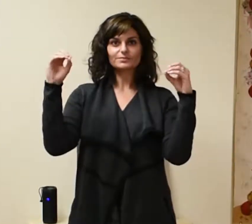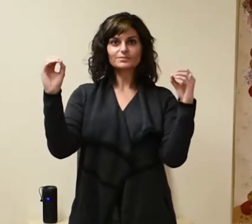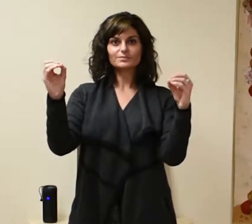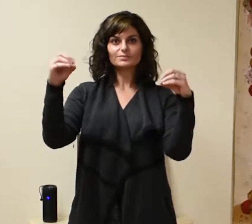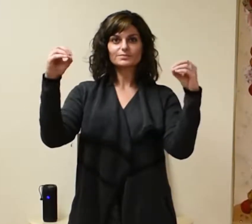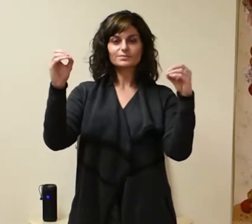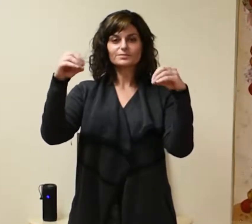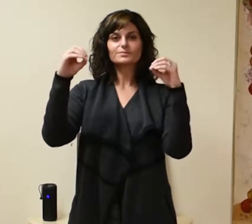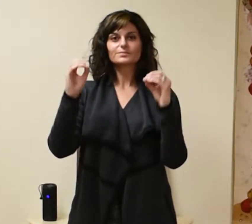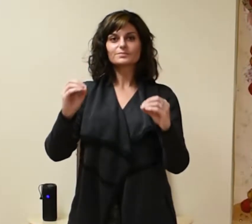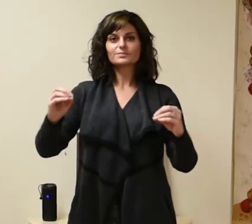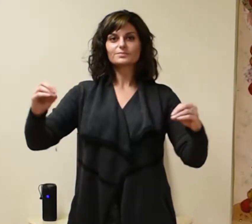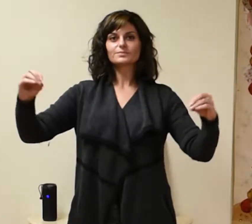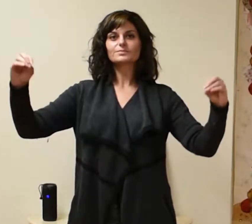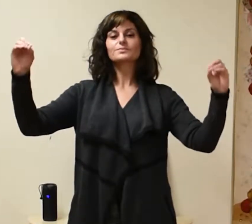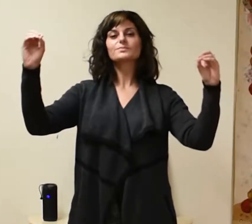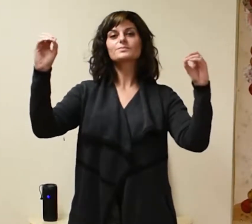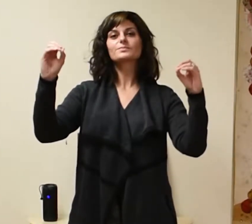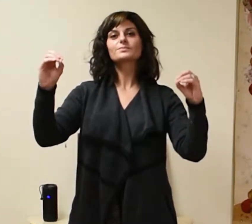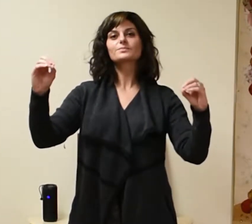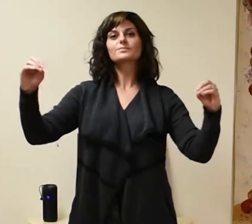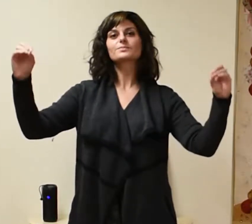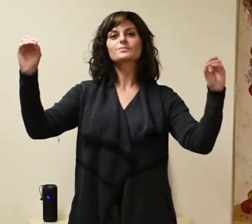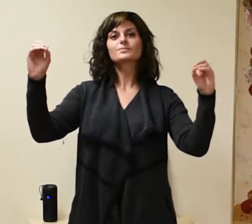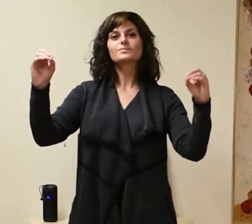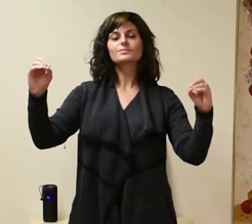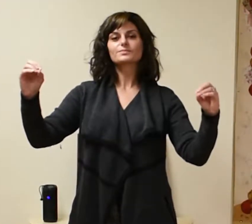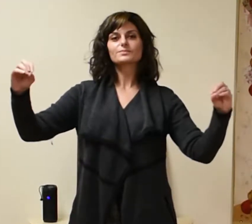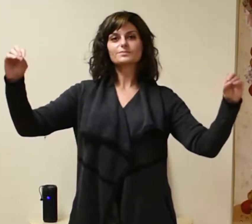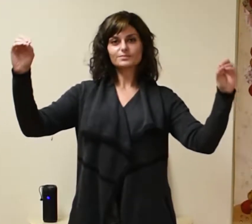in me,